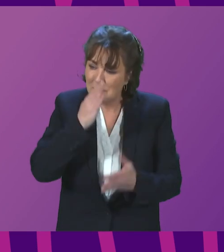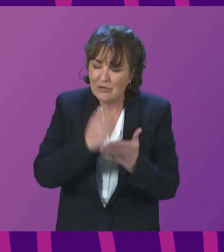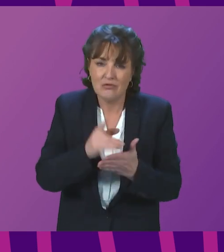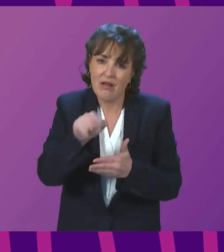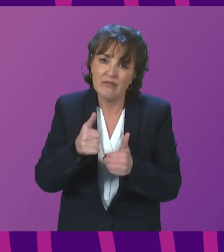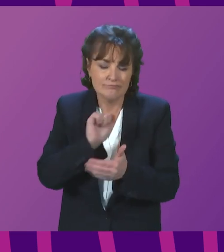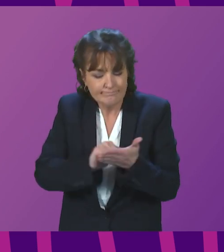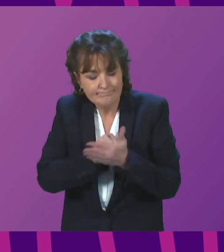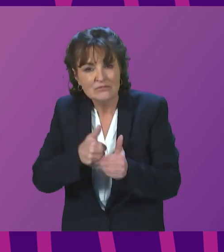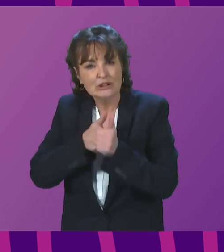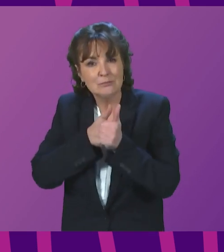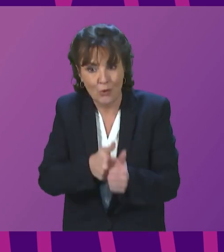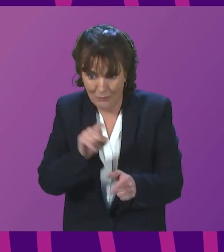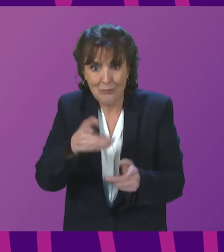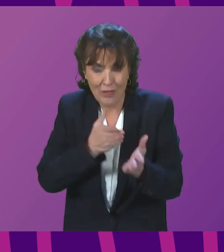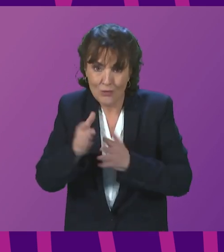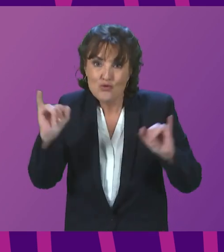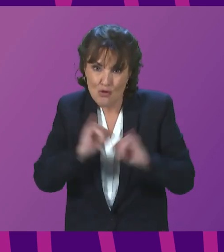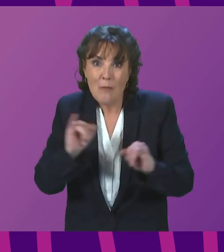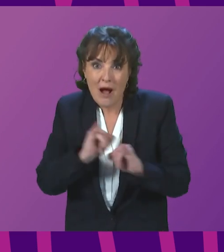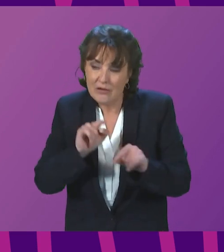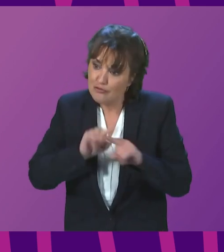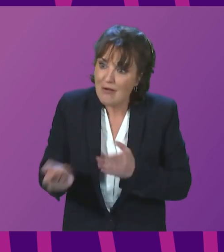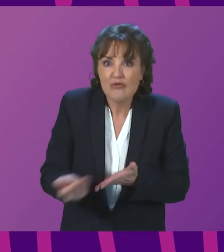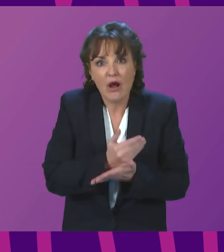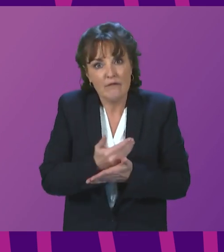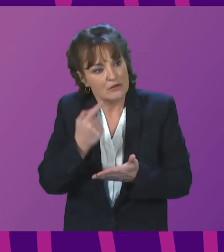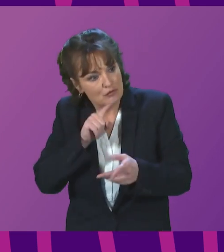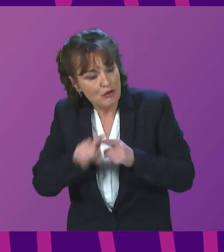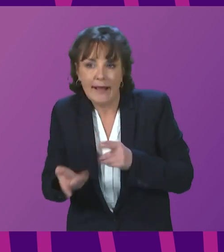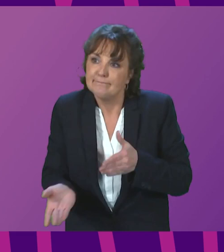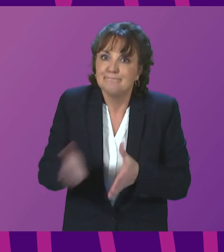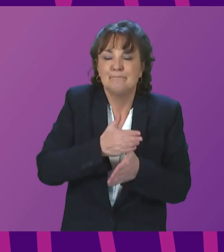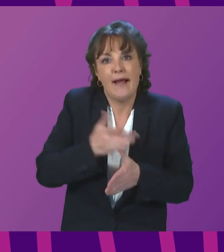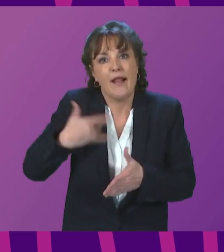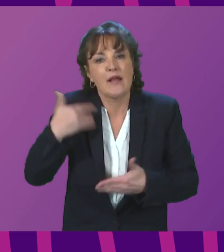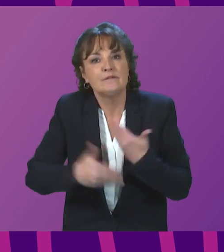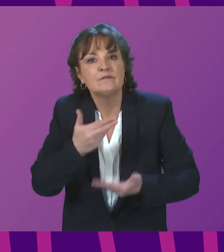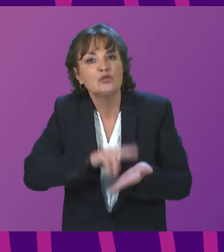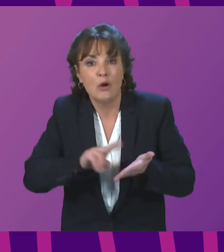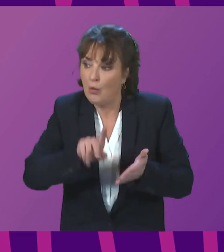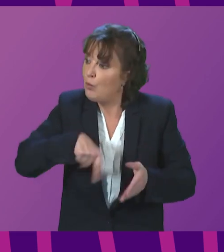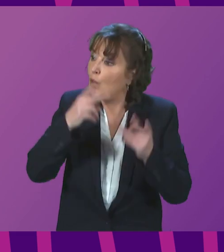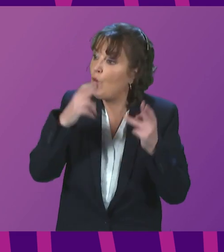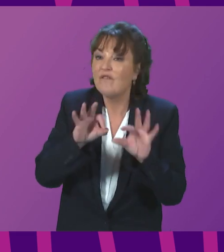have the support they need to recover from their trauma and to try to rebuild some lives while we are all hoping for peace in their own country.